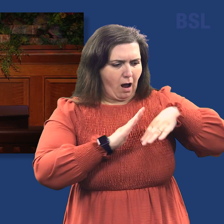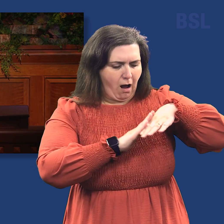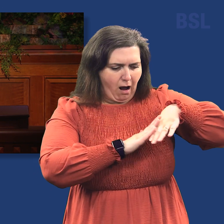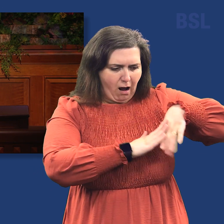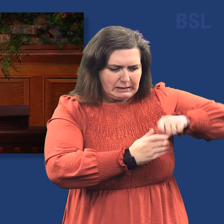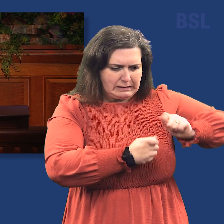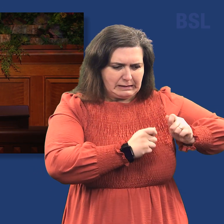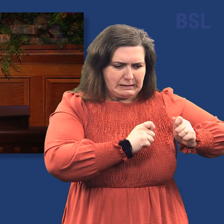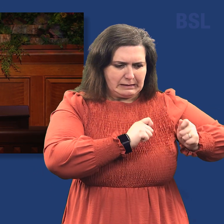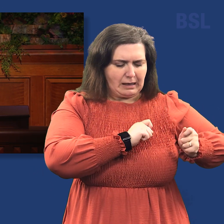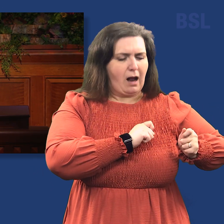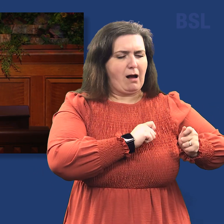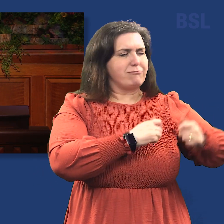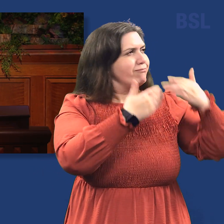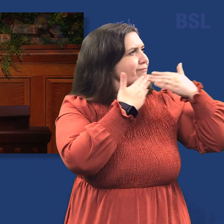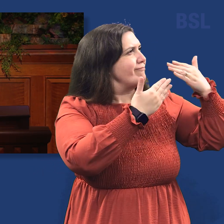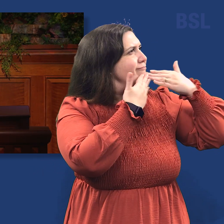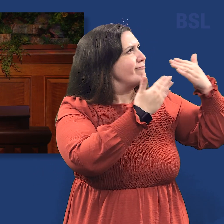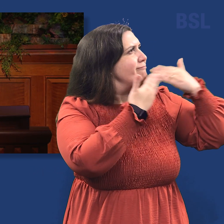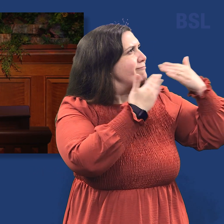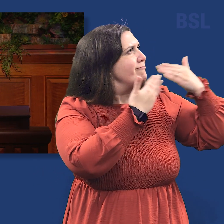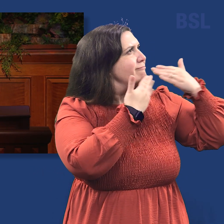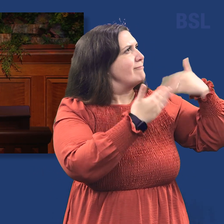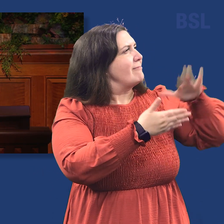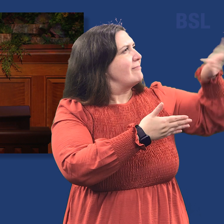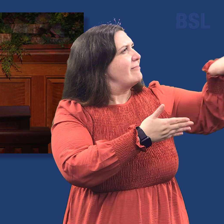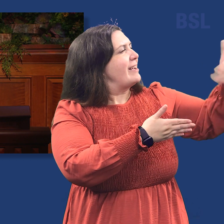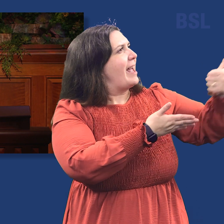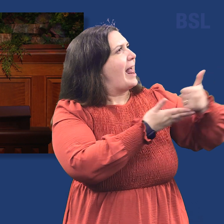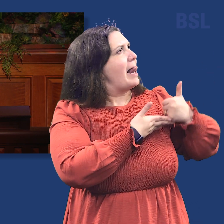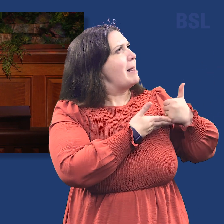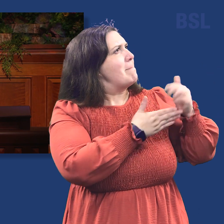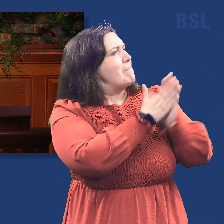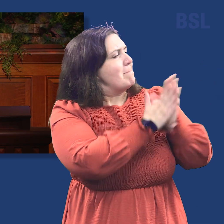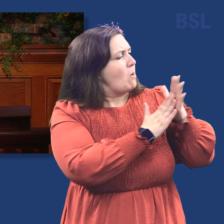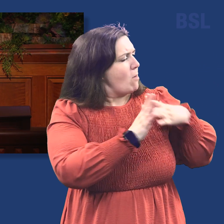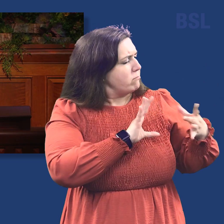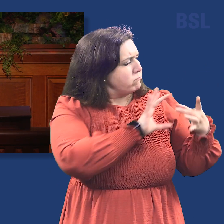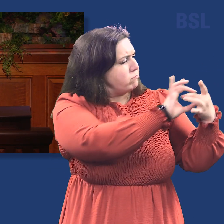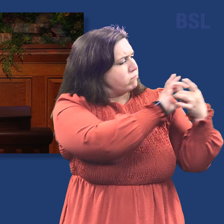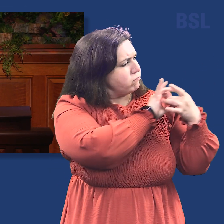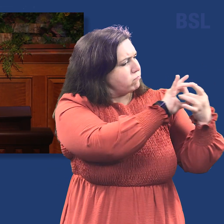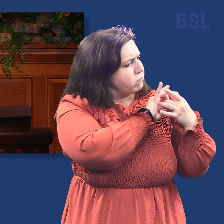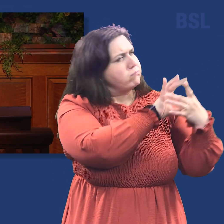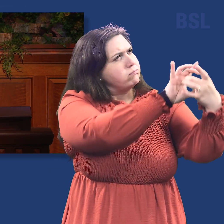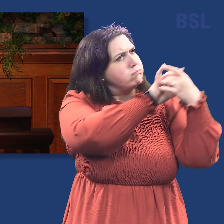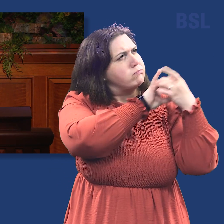break in gratitude. Then we reach for Him, yearning to yoke ourselves to the only begotten Son of God.